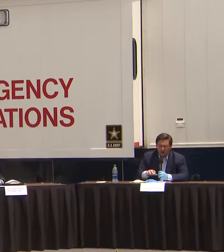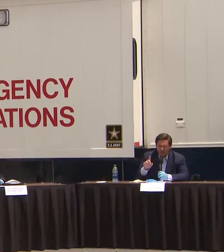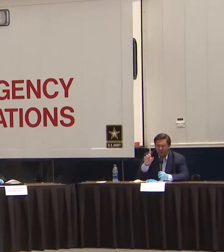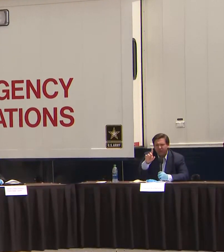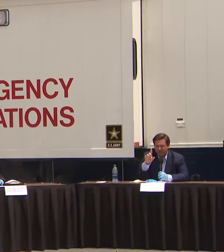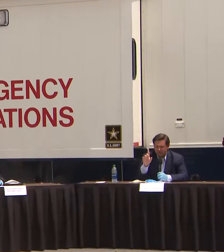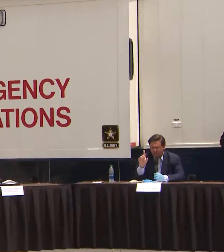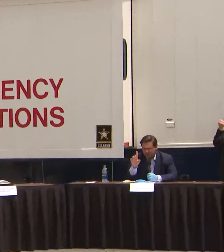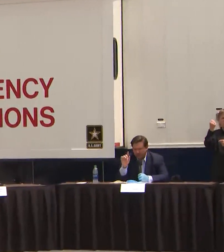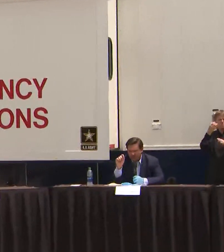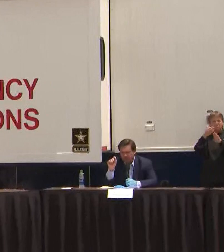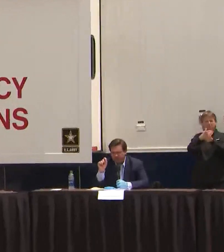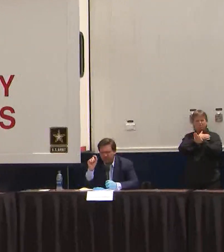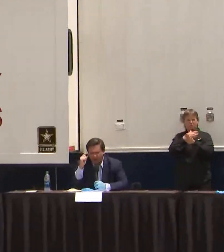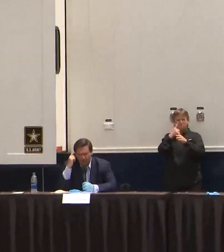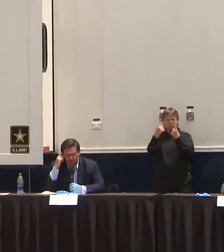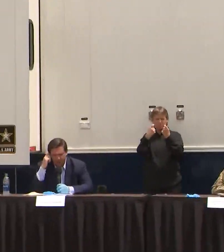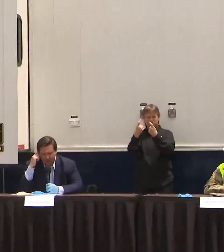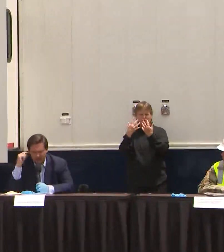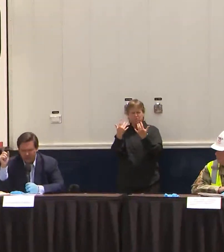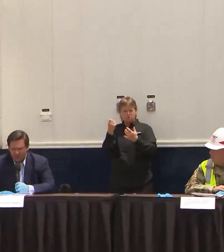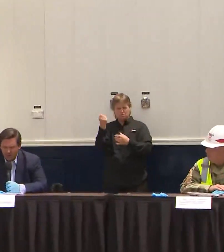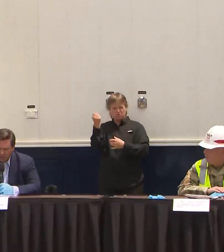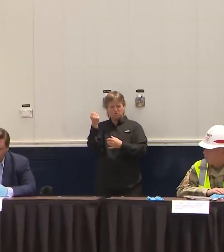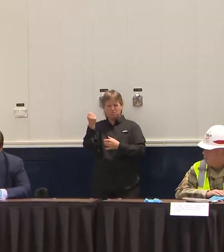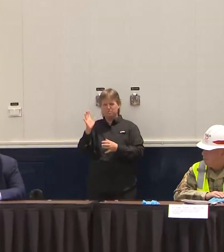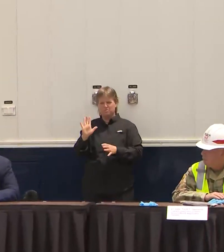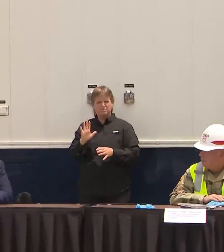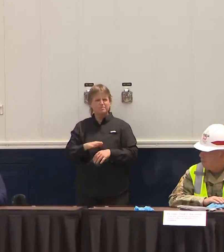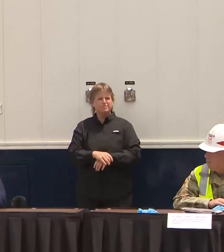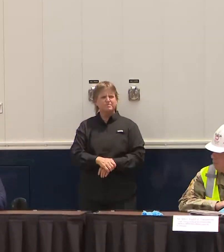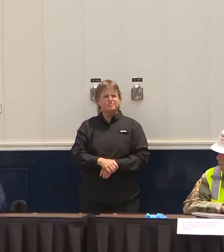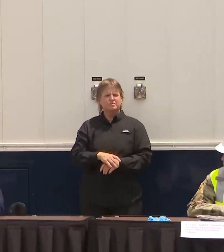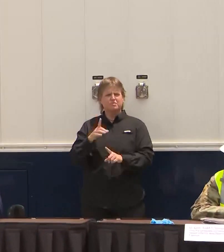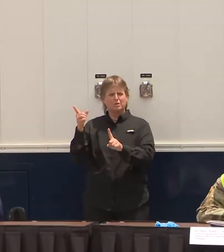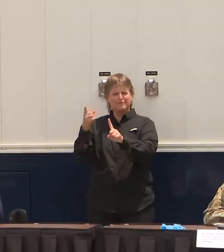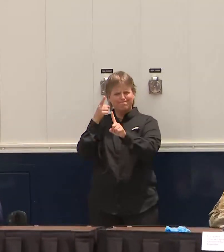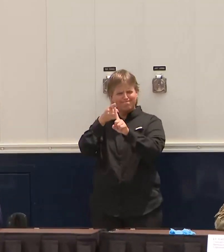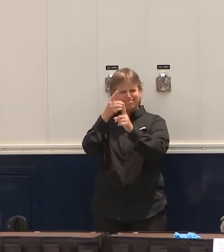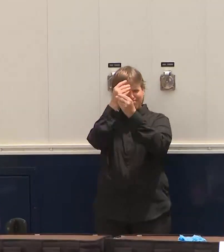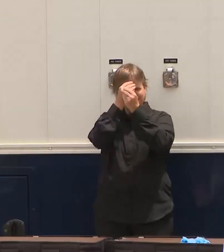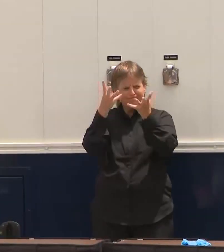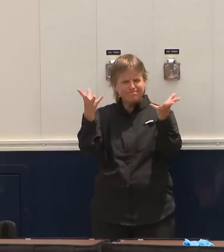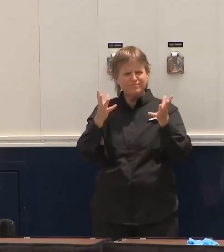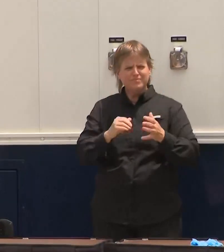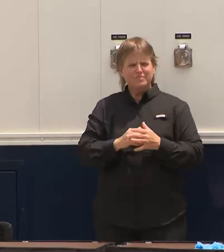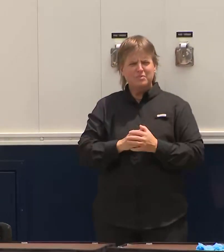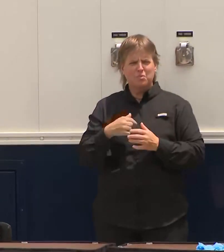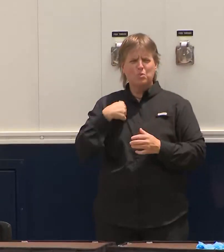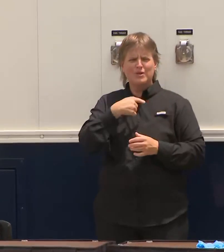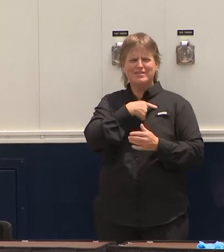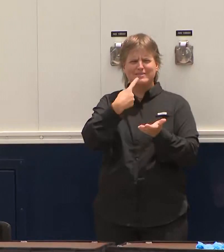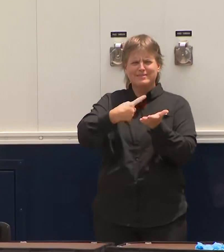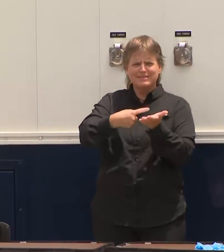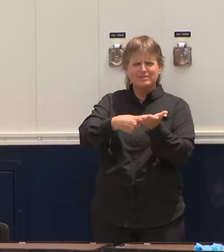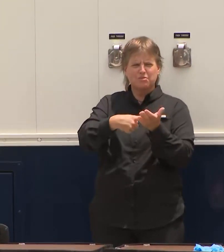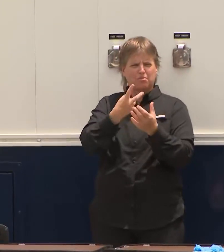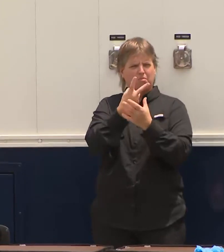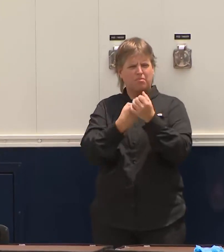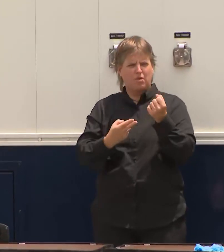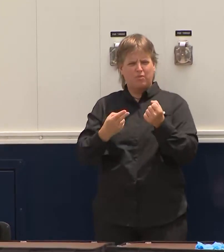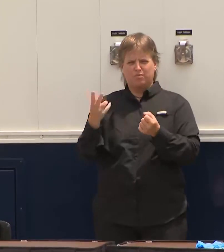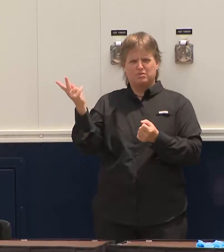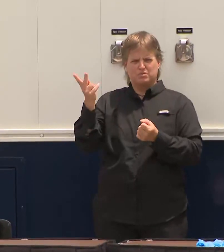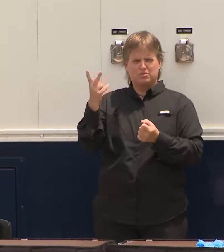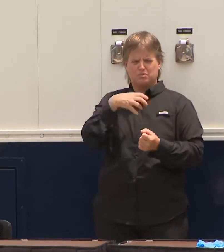I'll take it, but let me just make a point because we were talking with both the mayors and I've been talking with other folks throughout the state